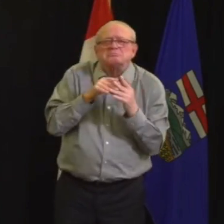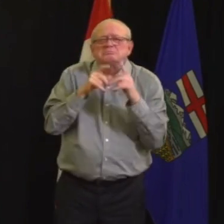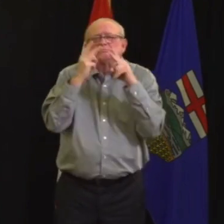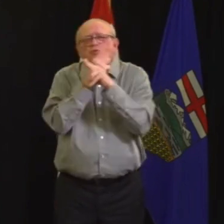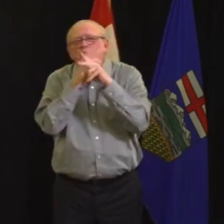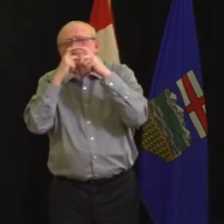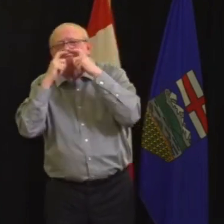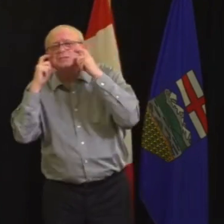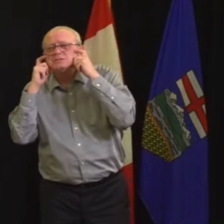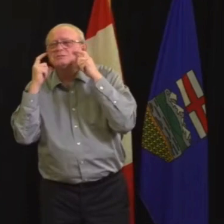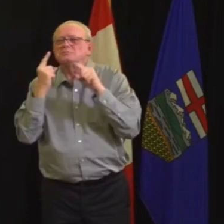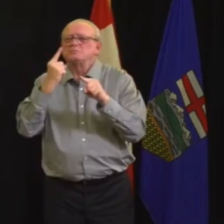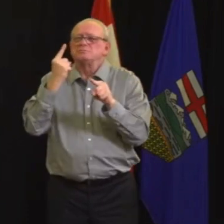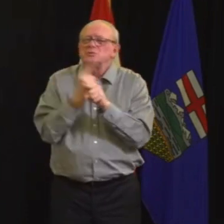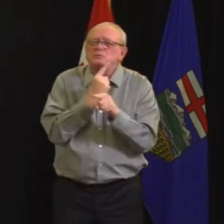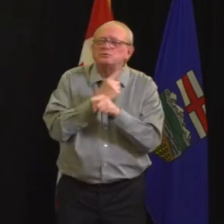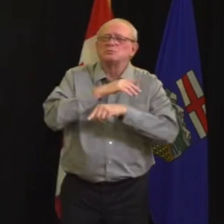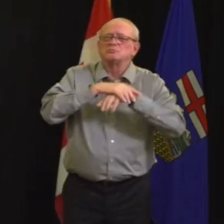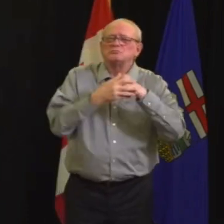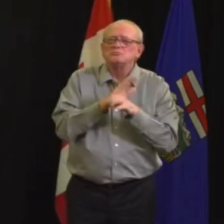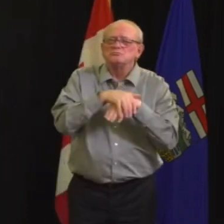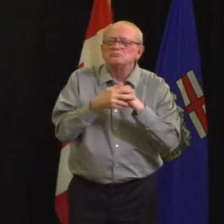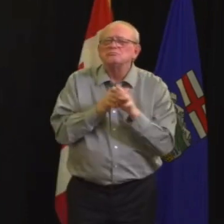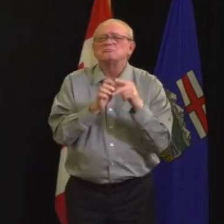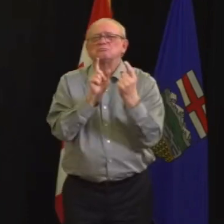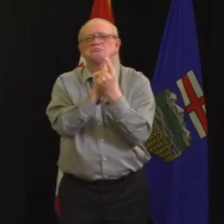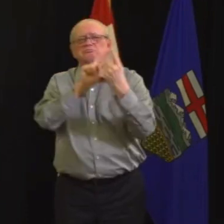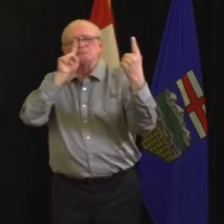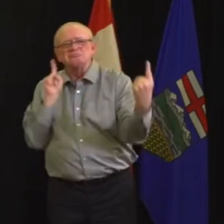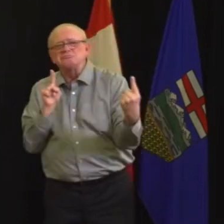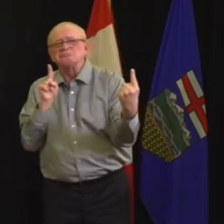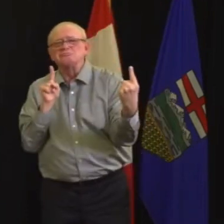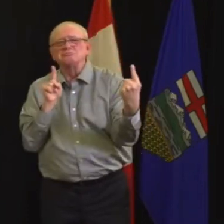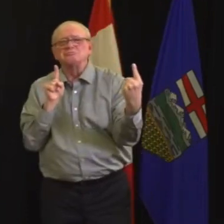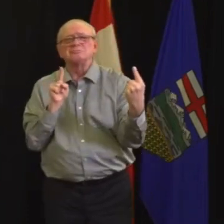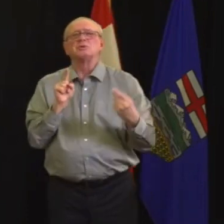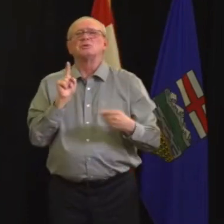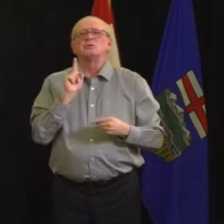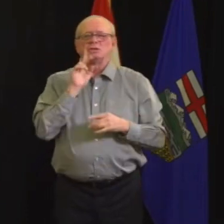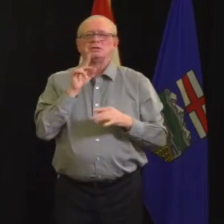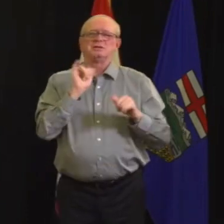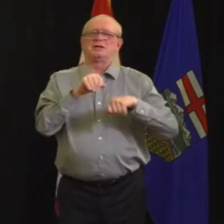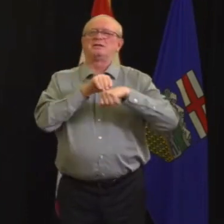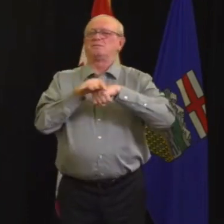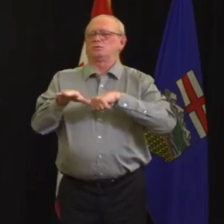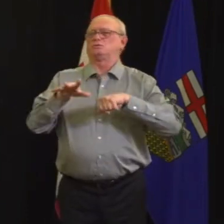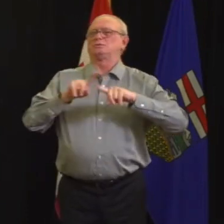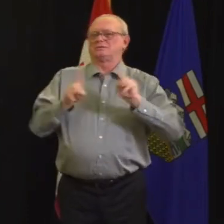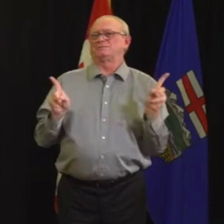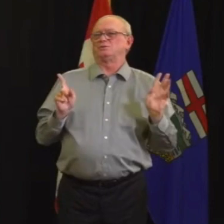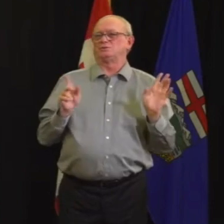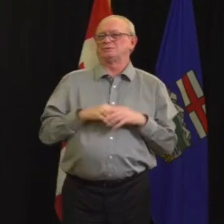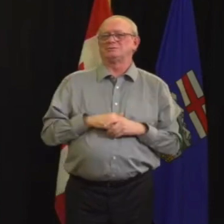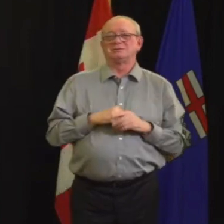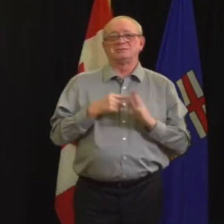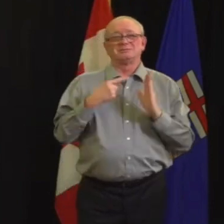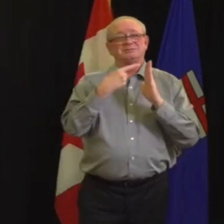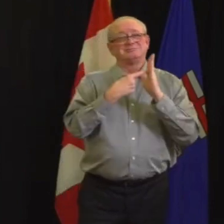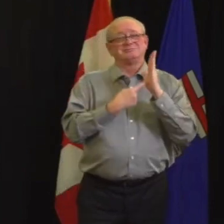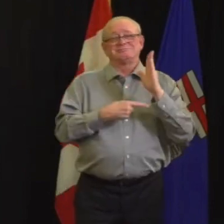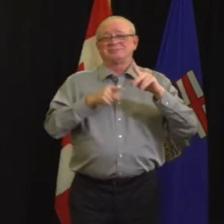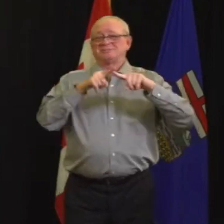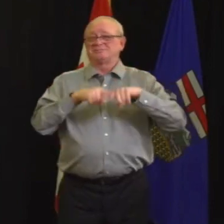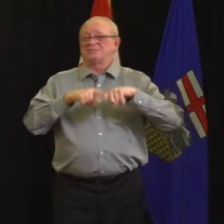a difference. It really does rely on everyone, all of us, stepping up and changing what we do and